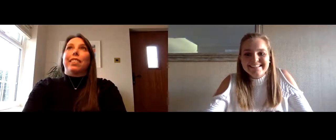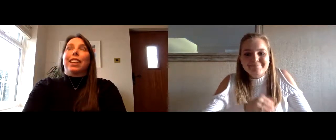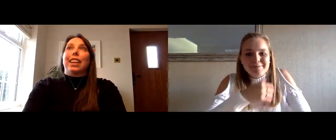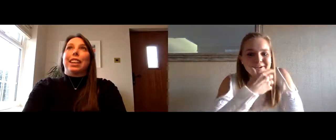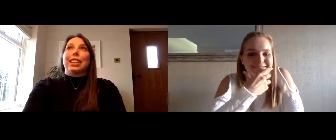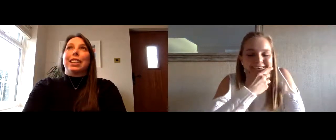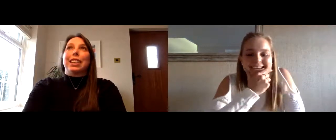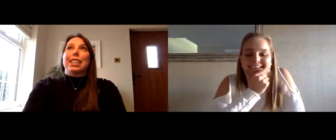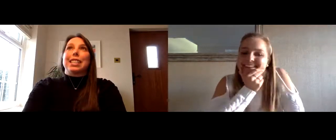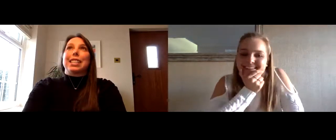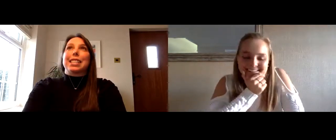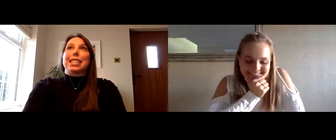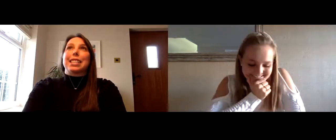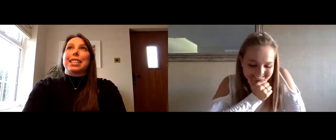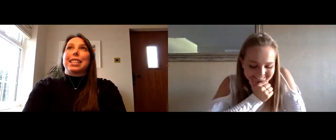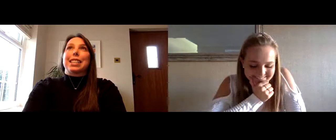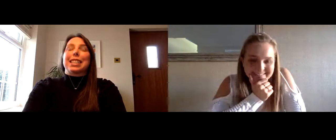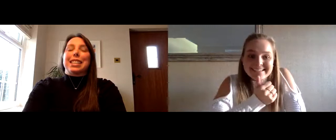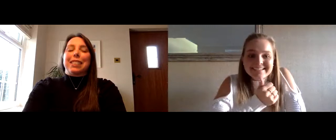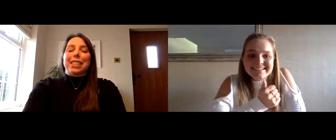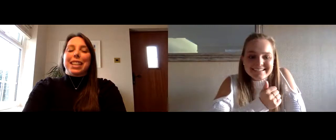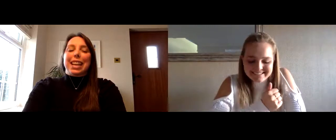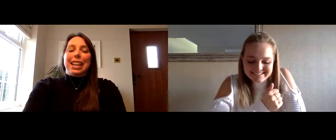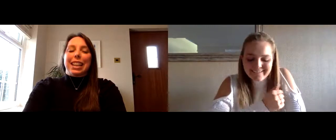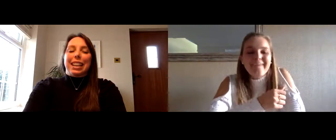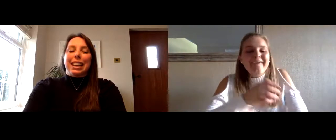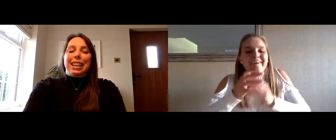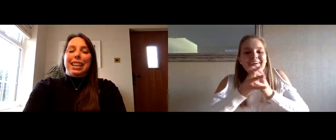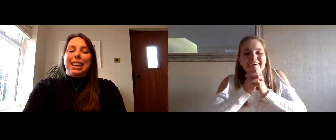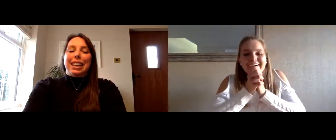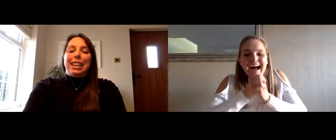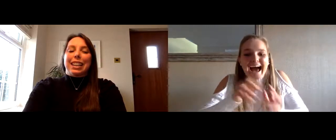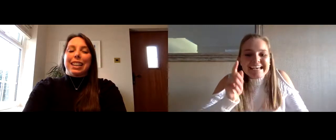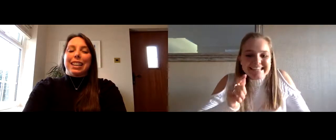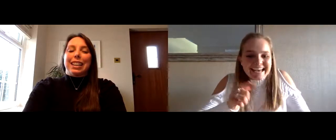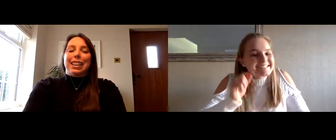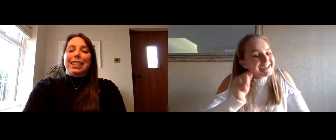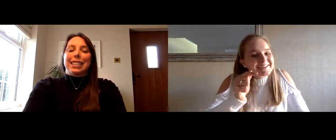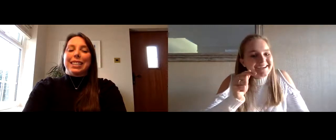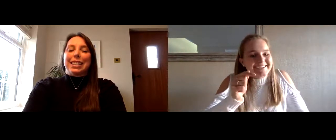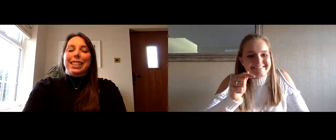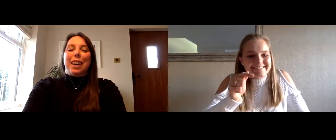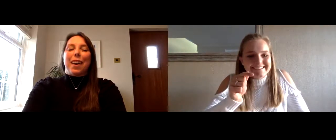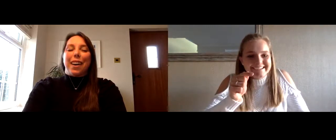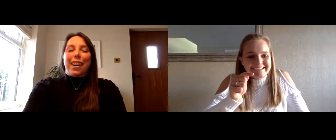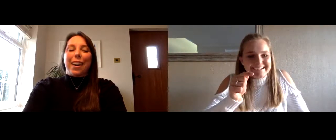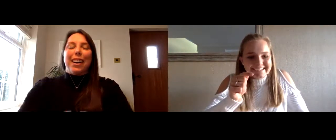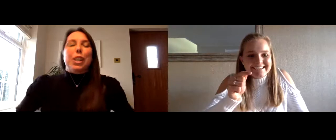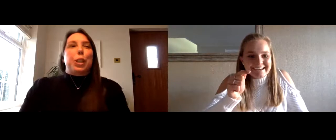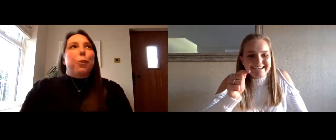this is memory if you get this is it 17 18 18 so close